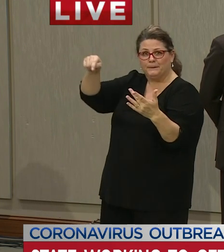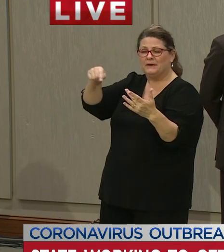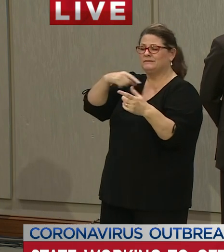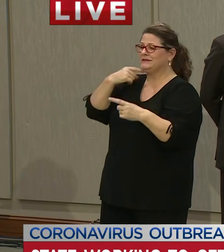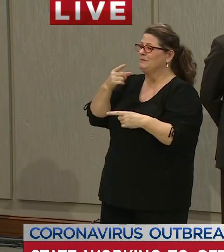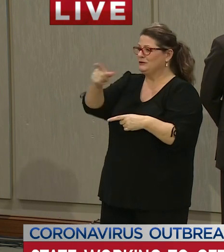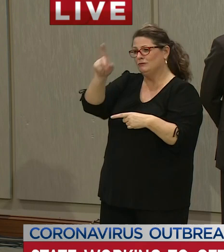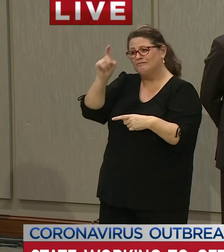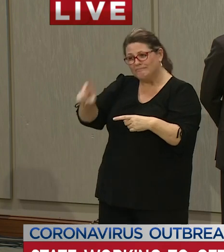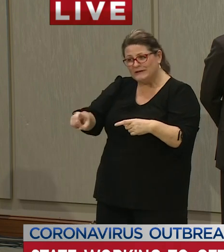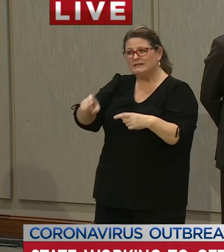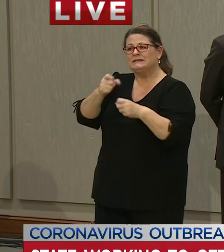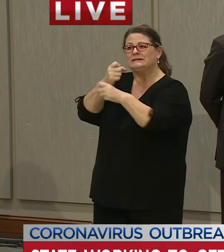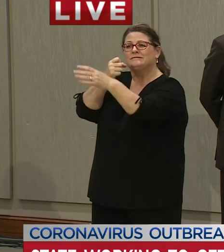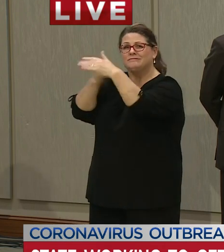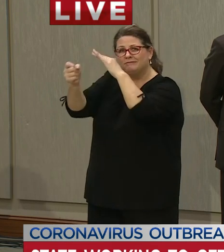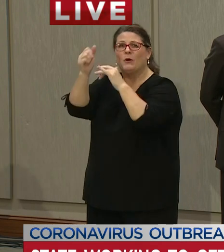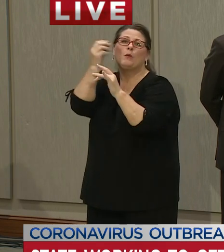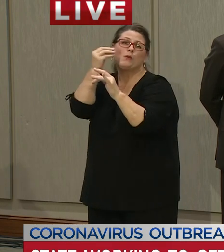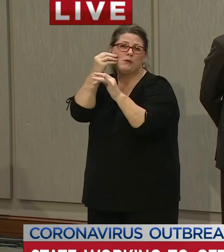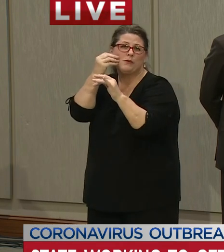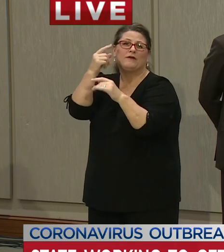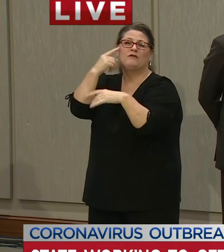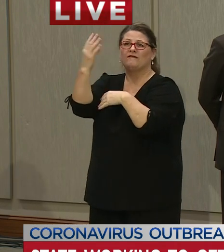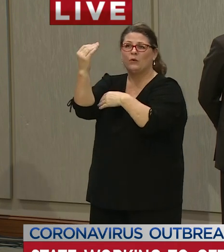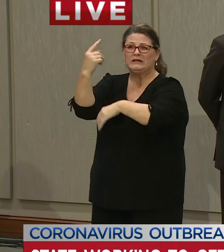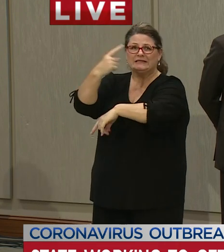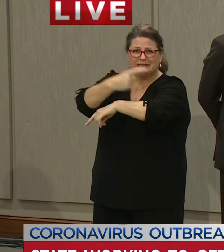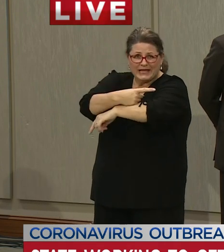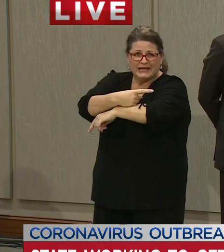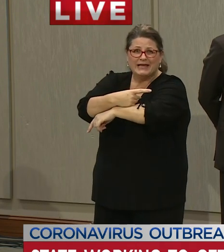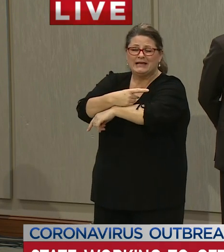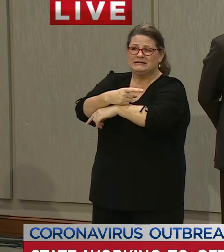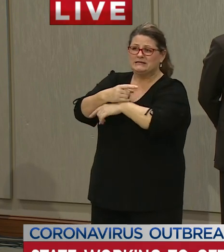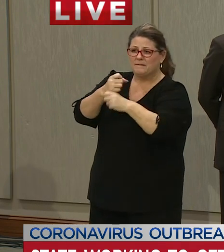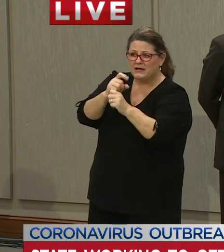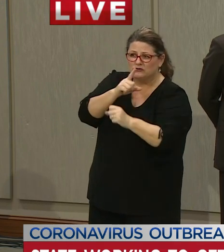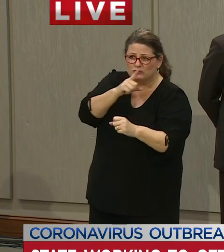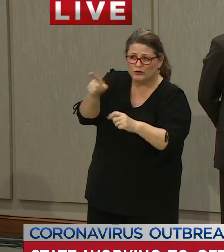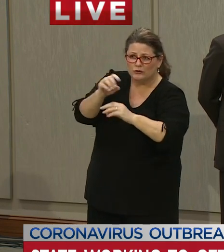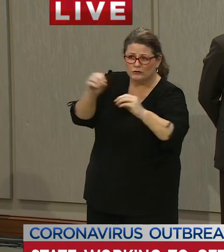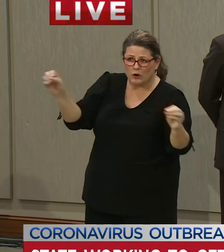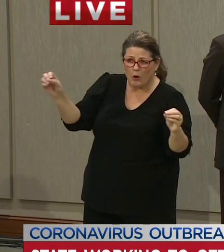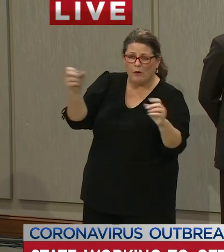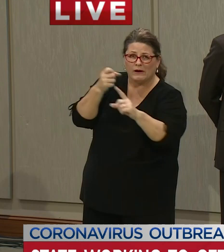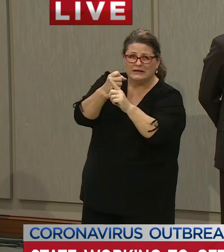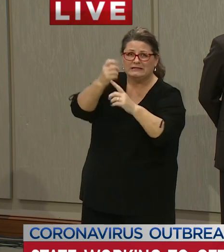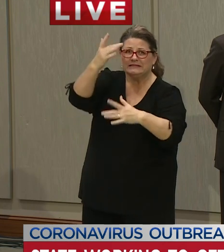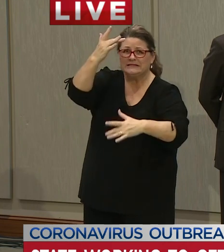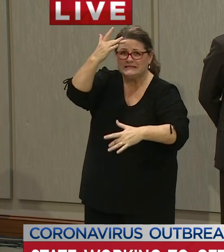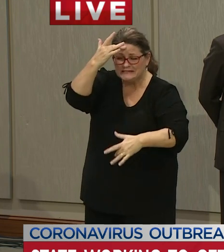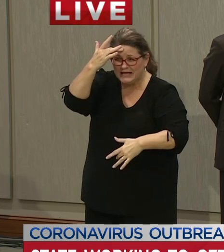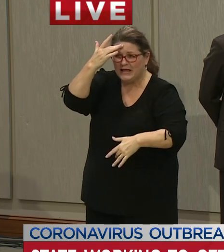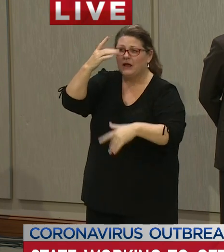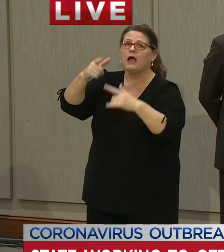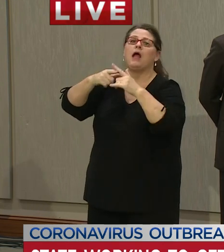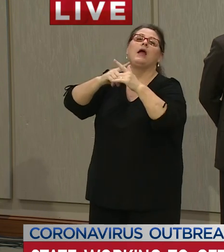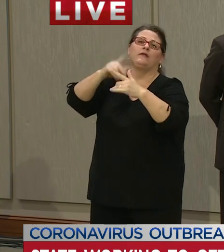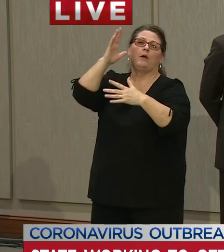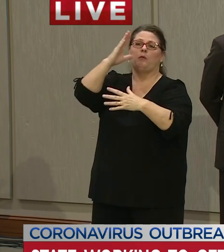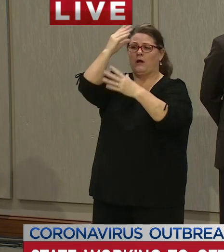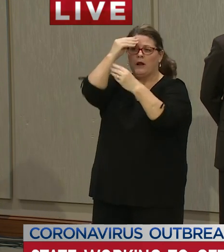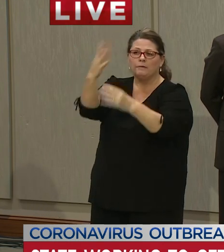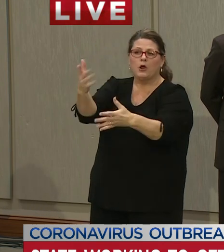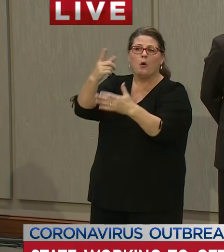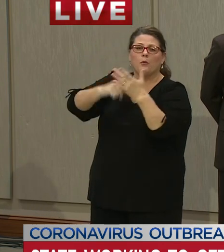time for 14 days to see if they were to develop symptoms or not and they would expand a testing outreach to those individuals as